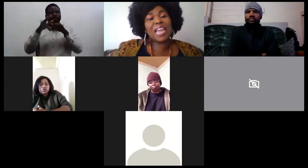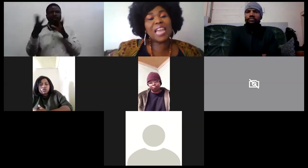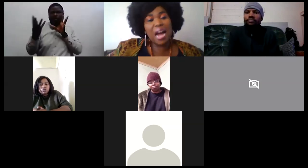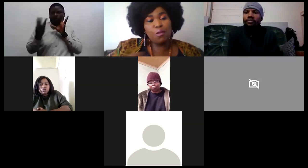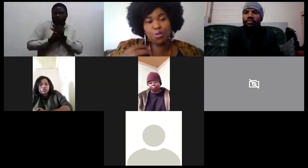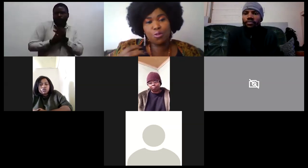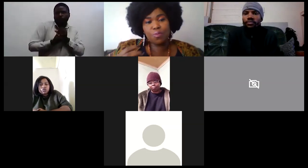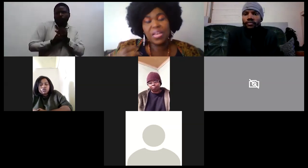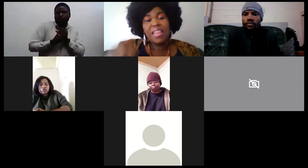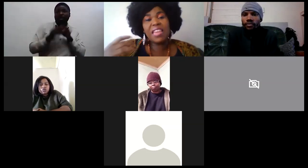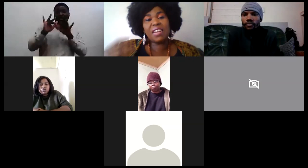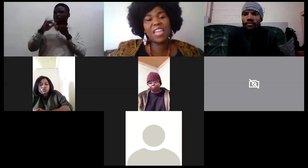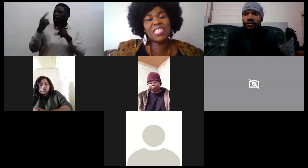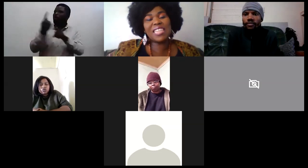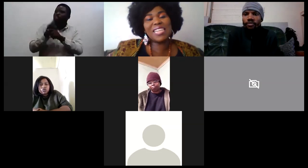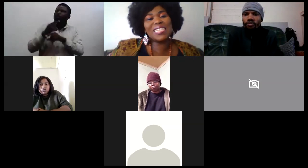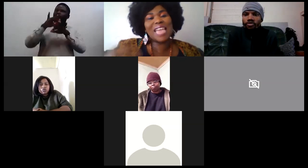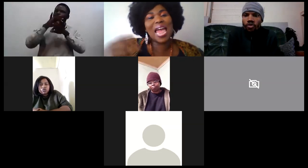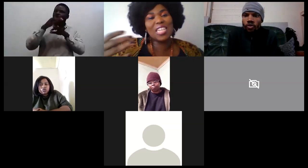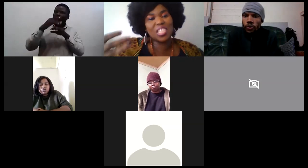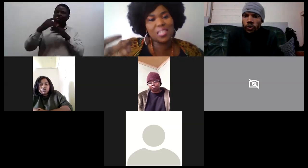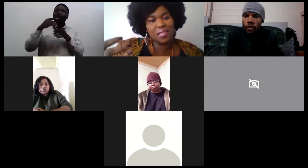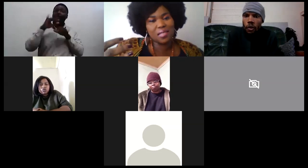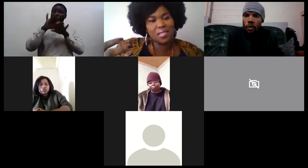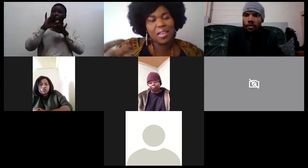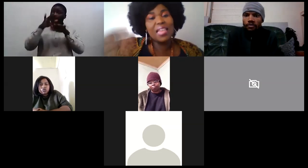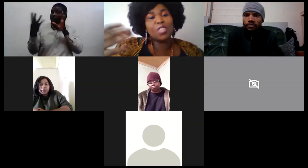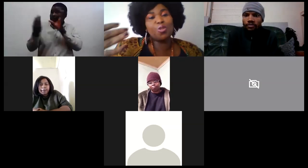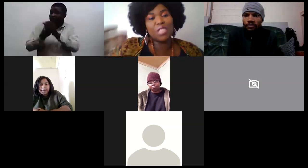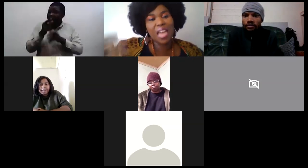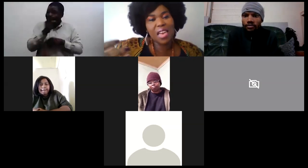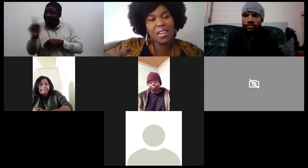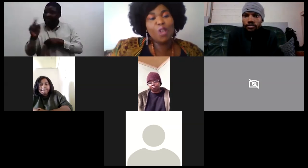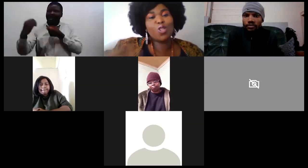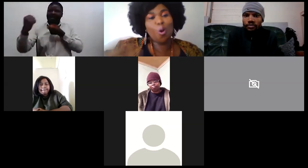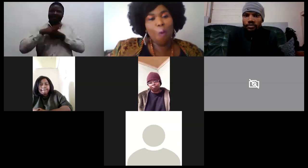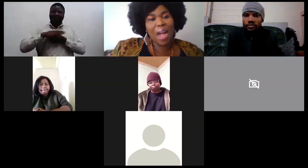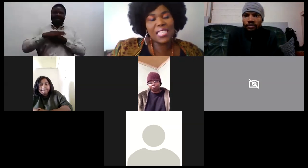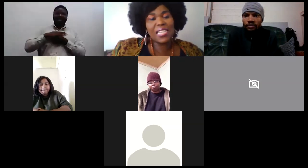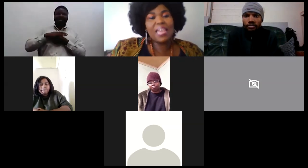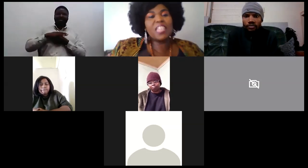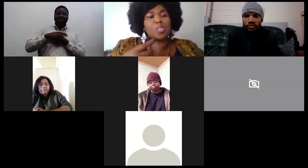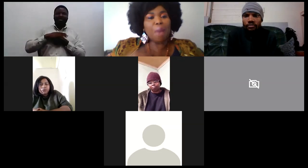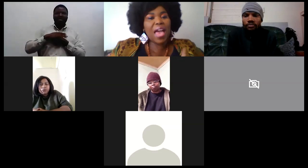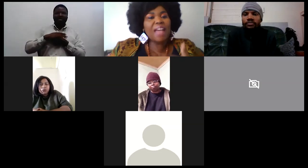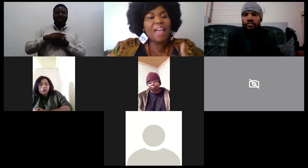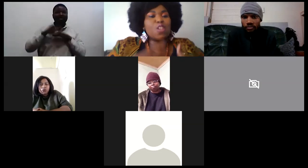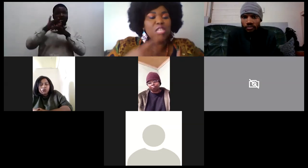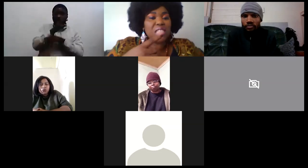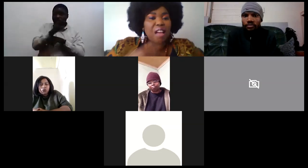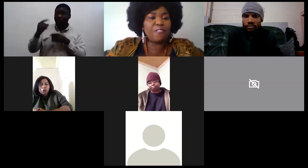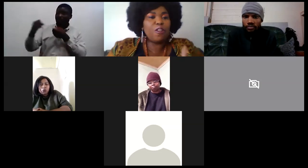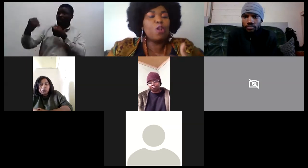surround you the reflection that is the actions that you take towards inspiring